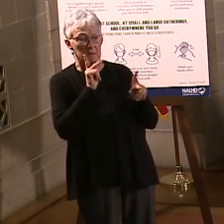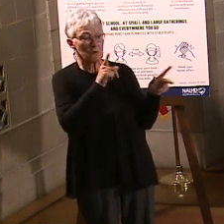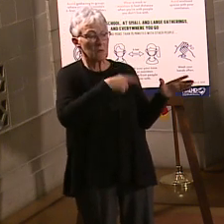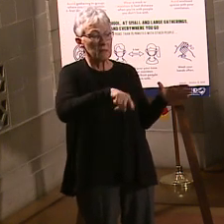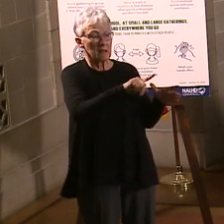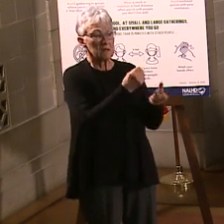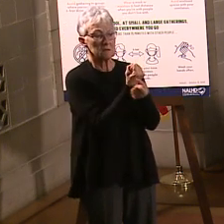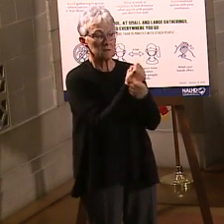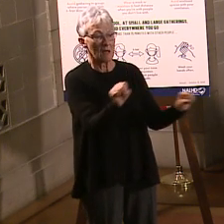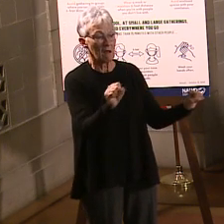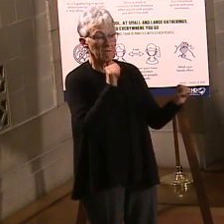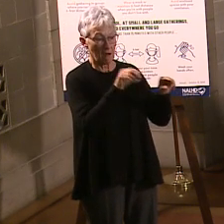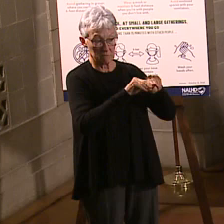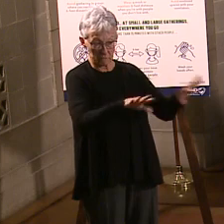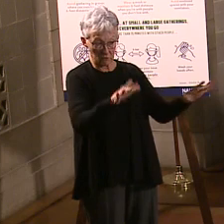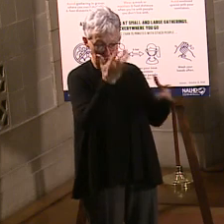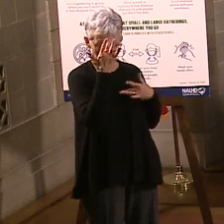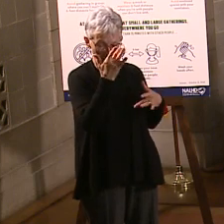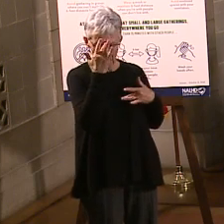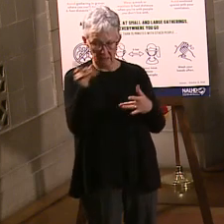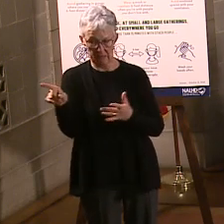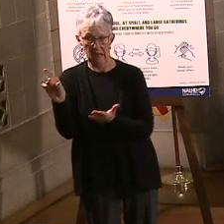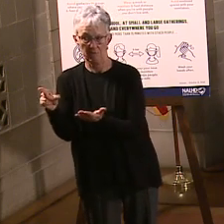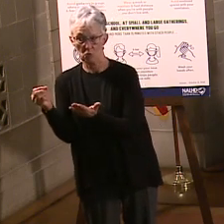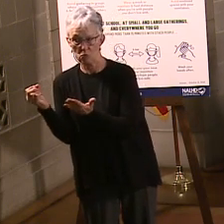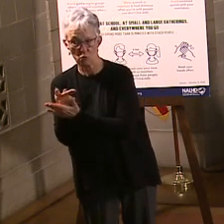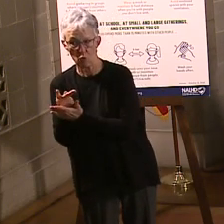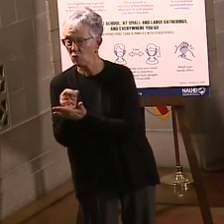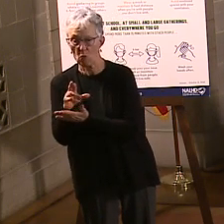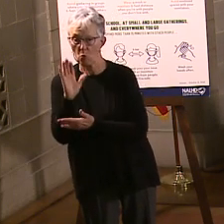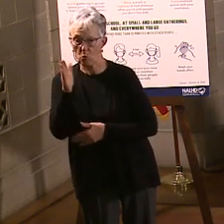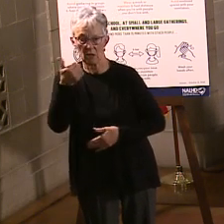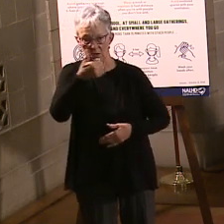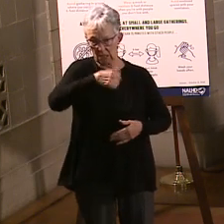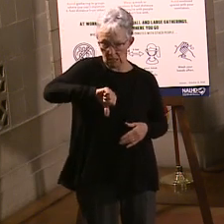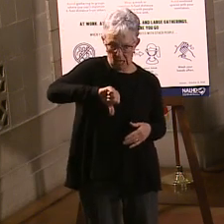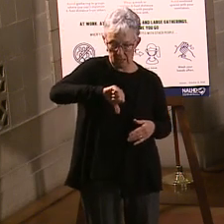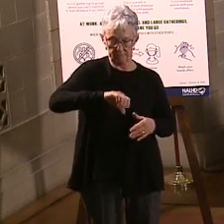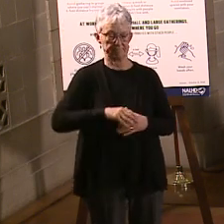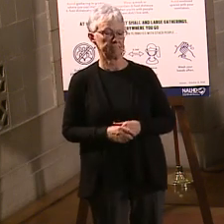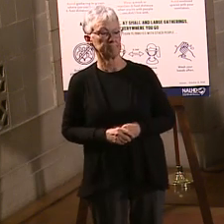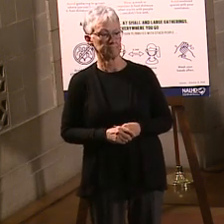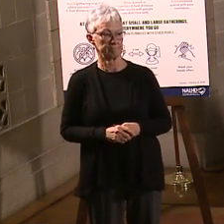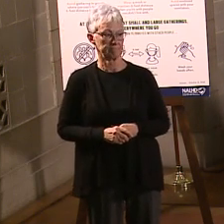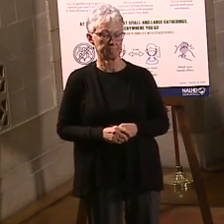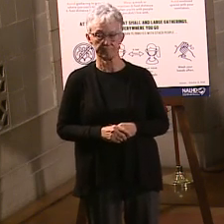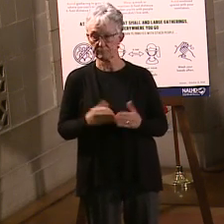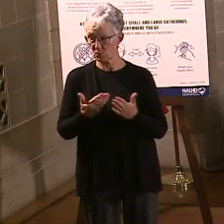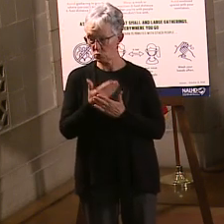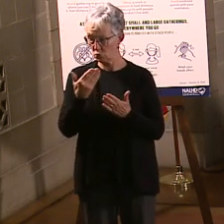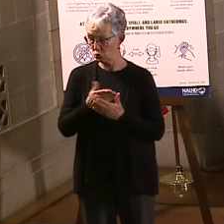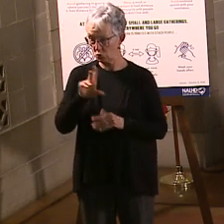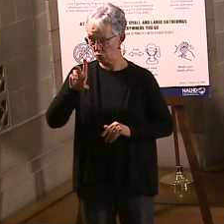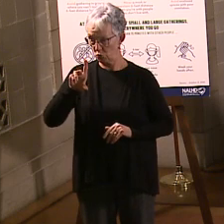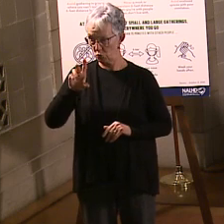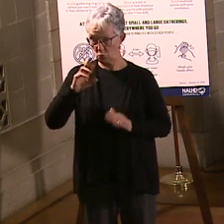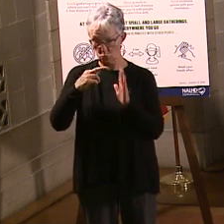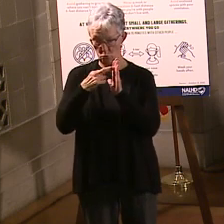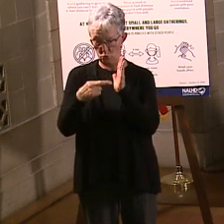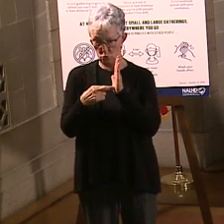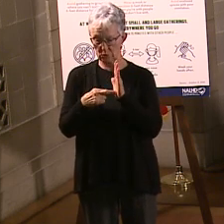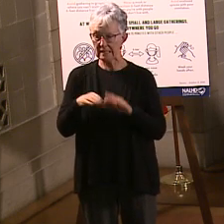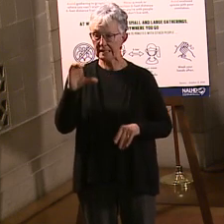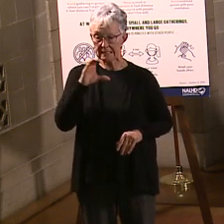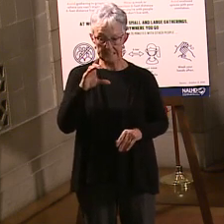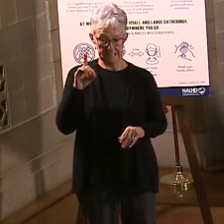healthy. So we want you to do that. Also part of the new DHM, a couple of other changes. One, the CDC guidance